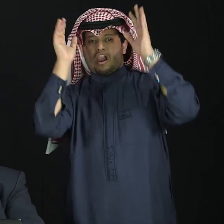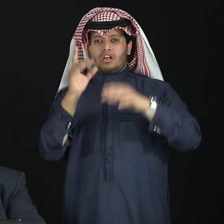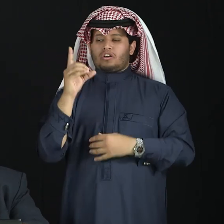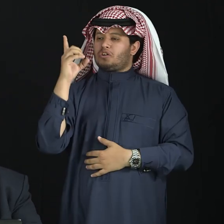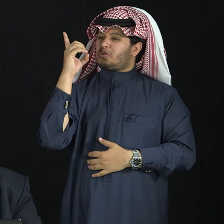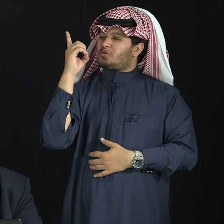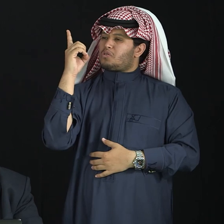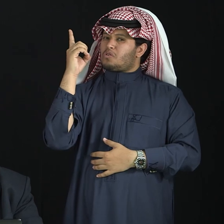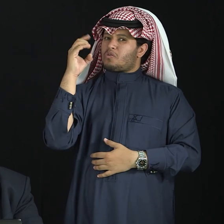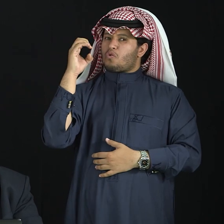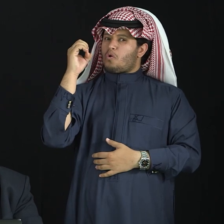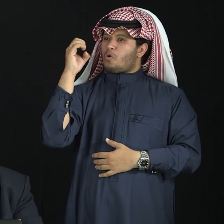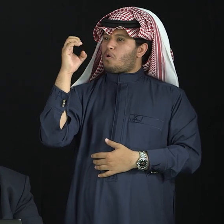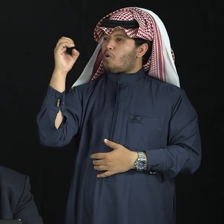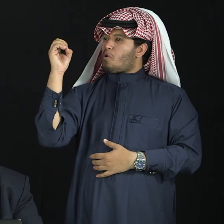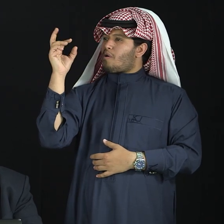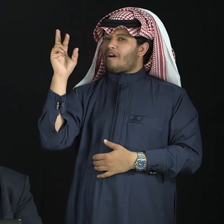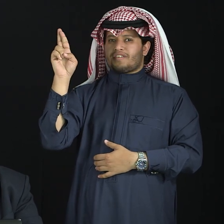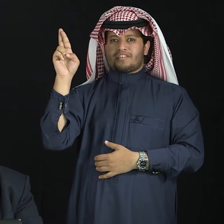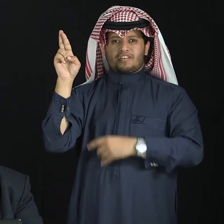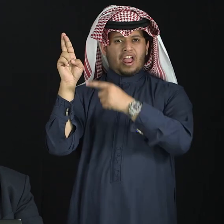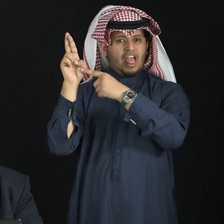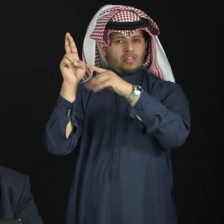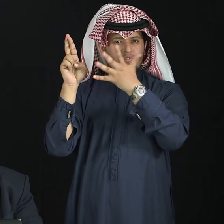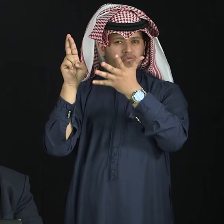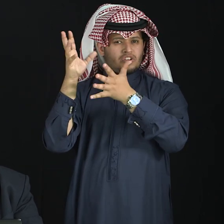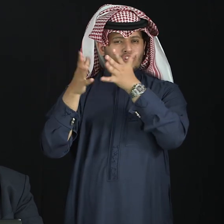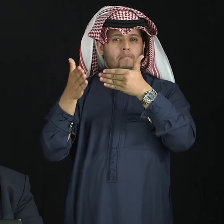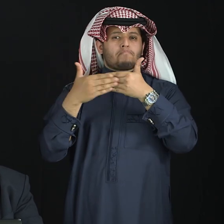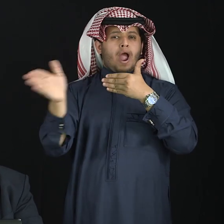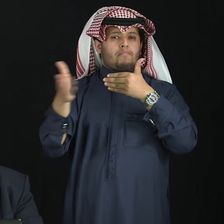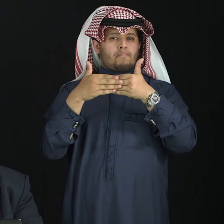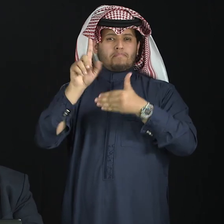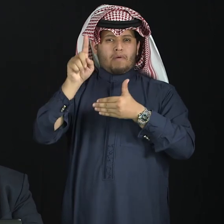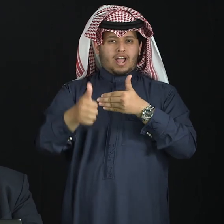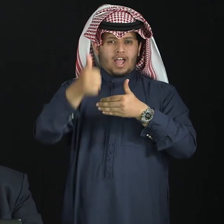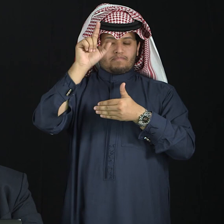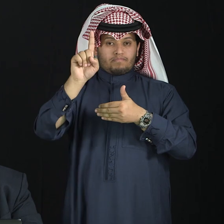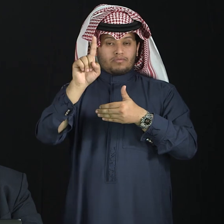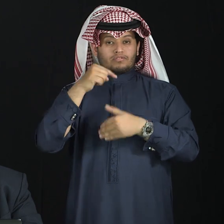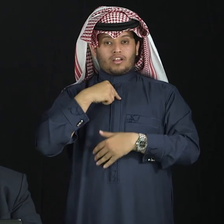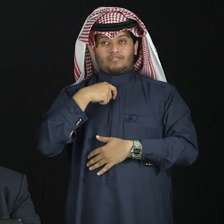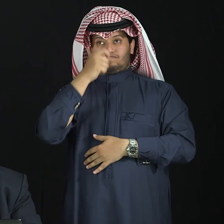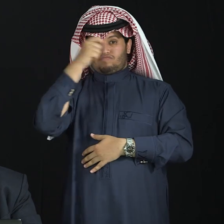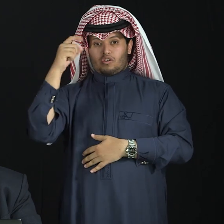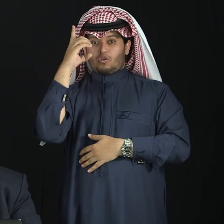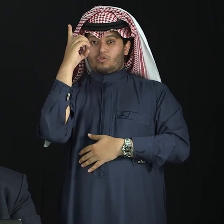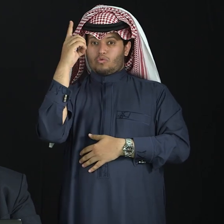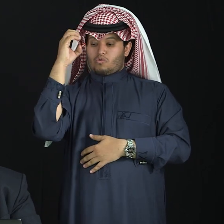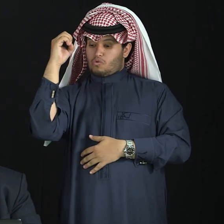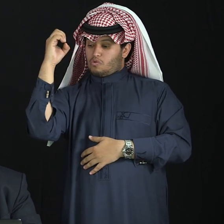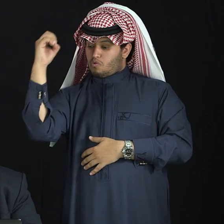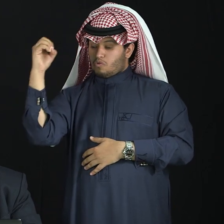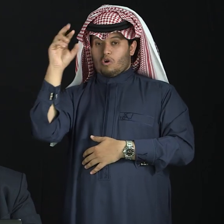Here, we have it here in this square. You can't just type the word you're looking for,